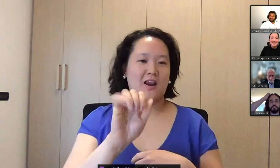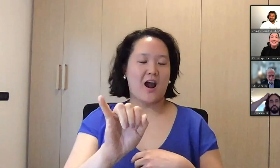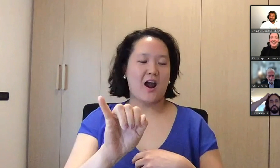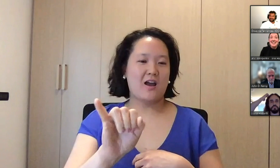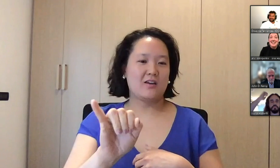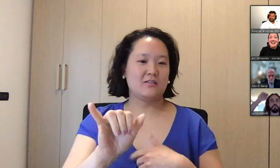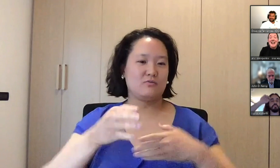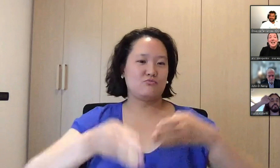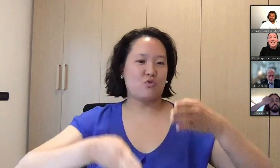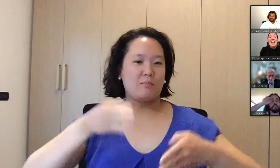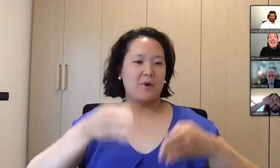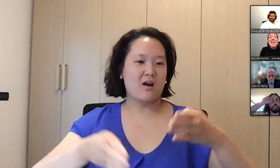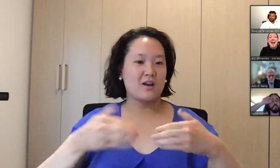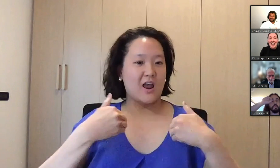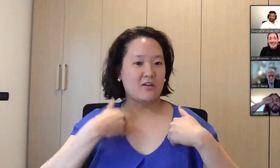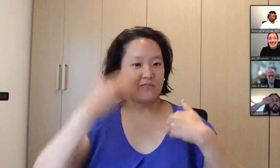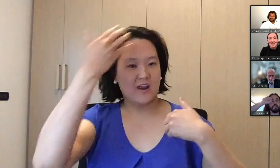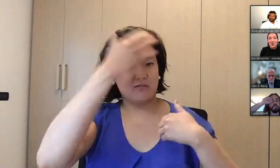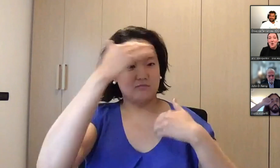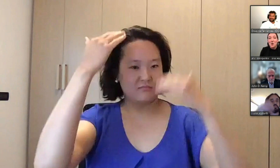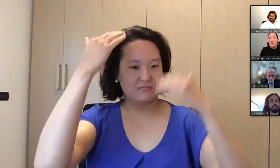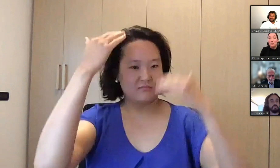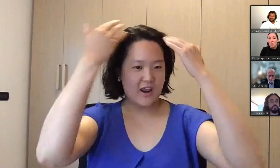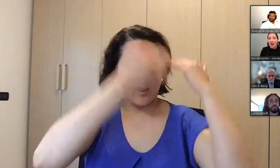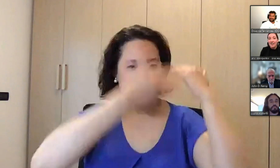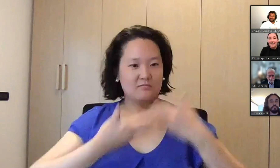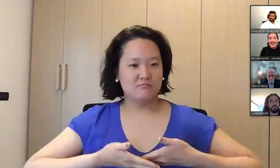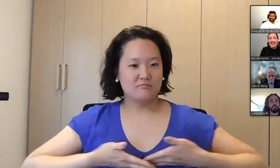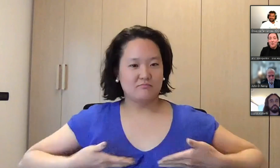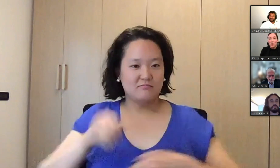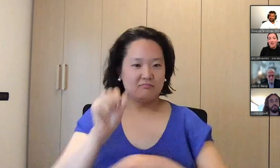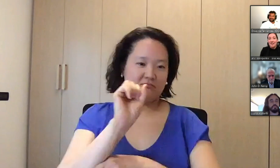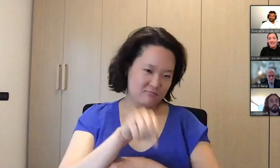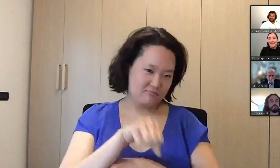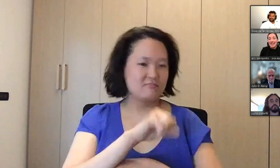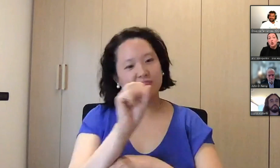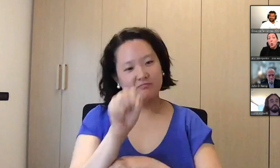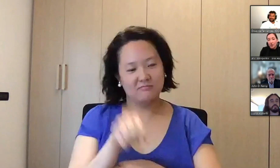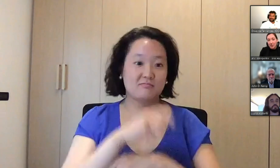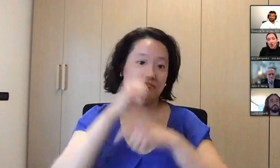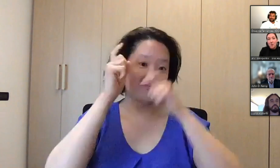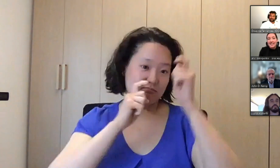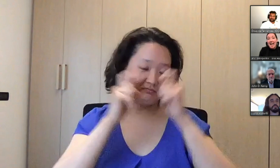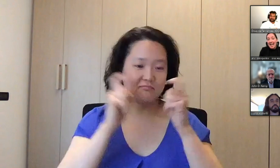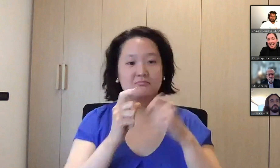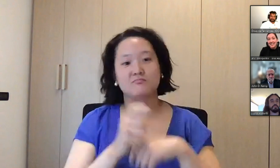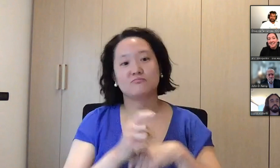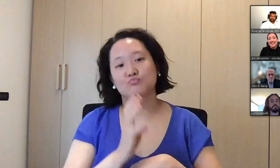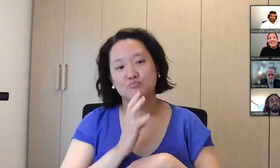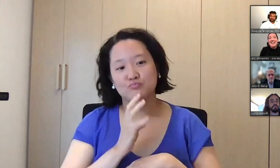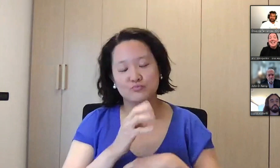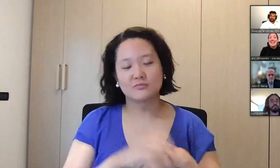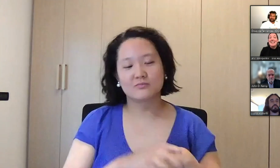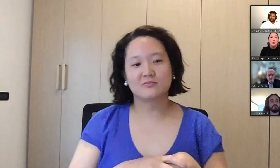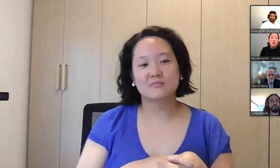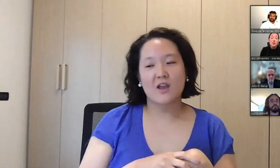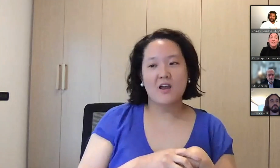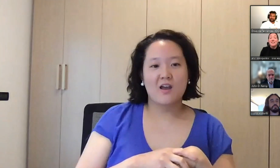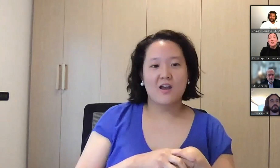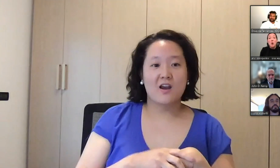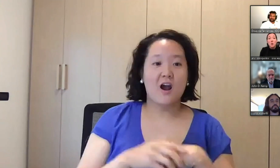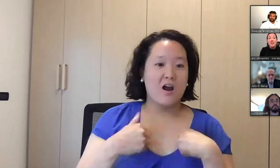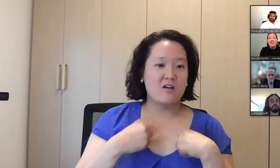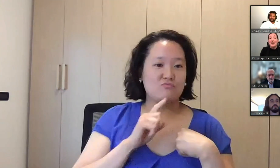an AI. So a robot that was like a torso and head. It